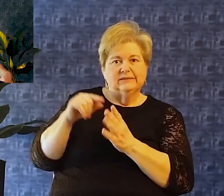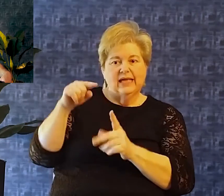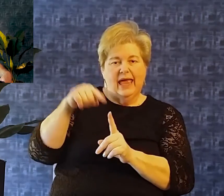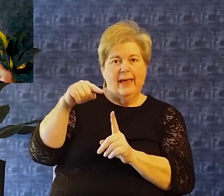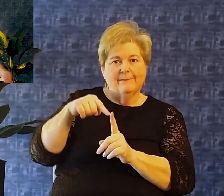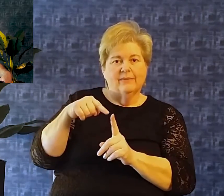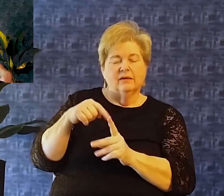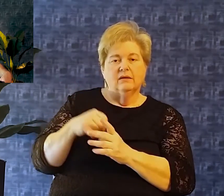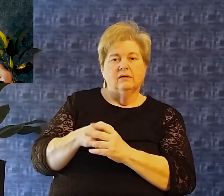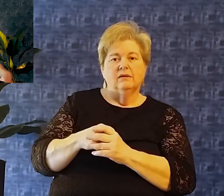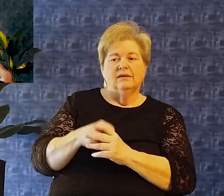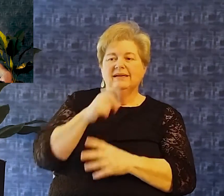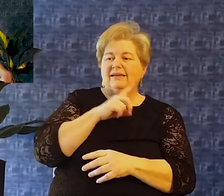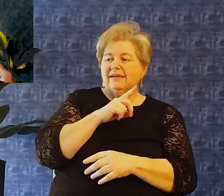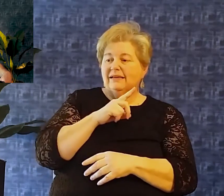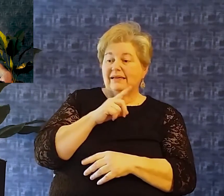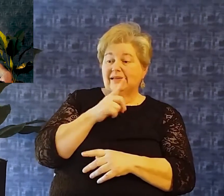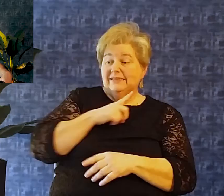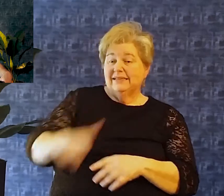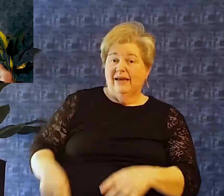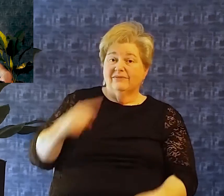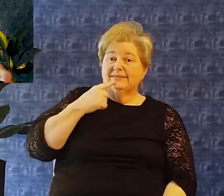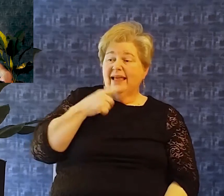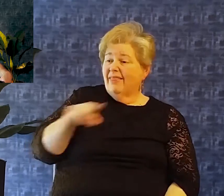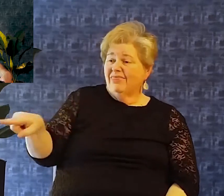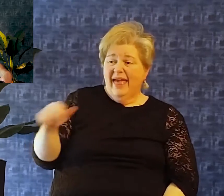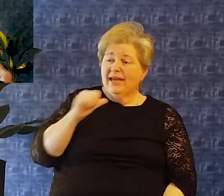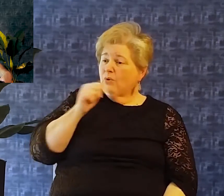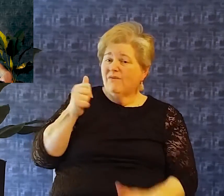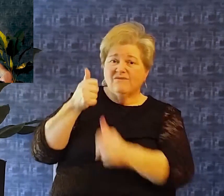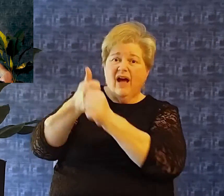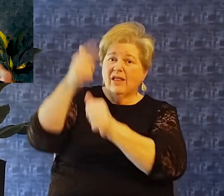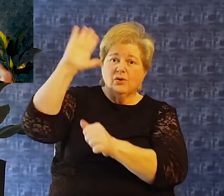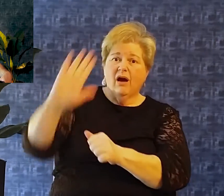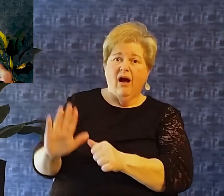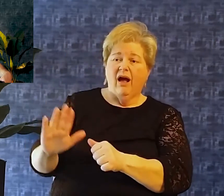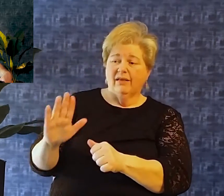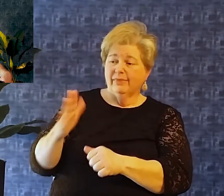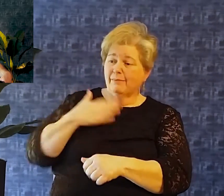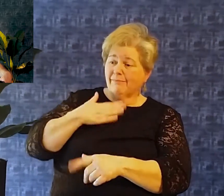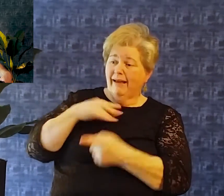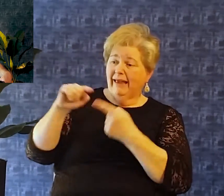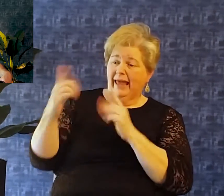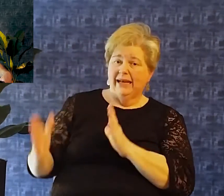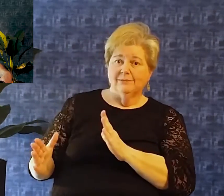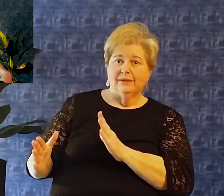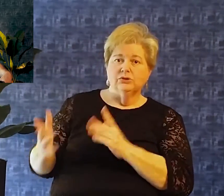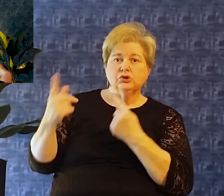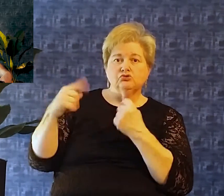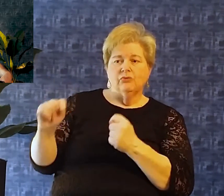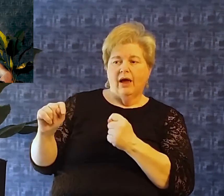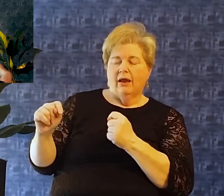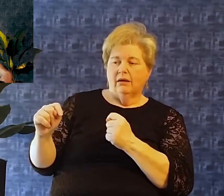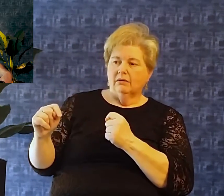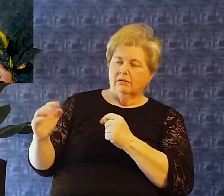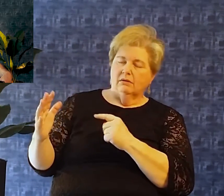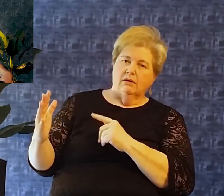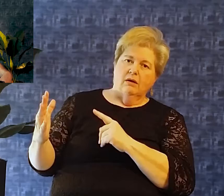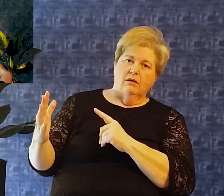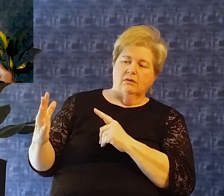him David says they are not people that follow god They are his enemies. They are trying to push against david